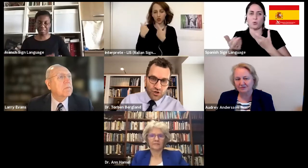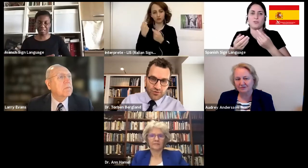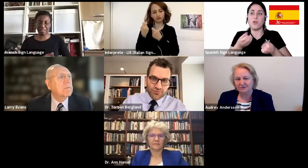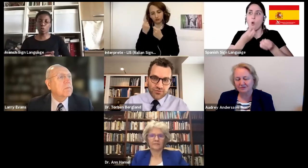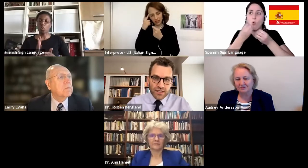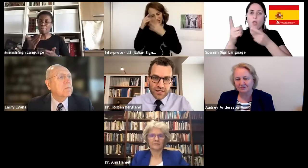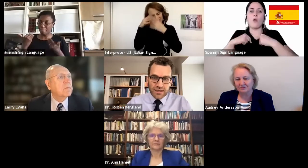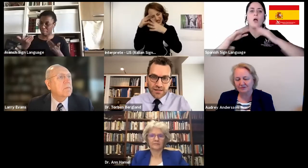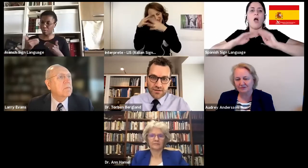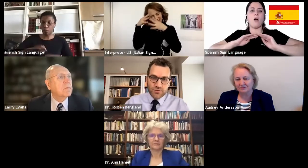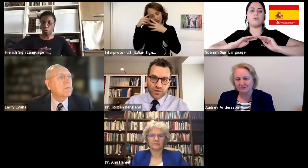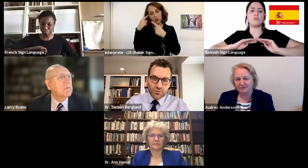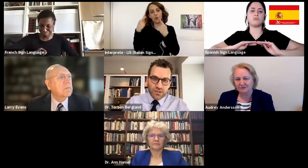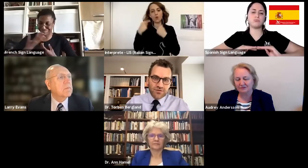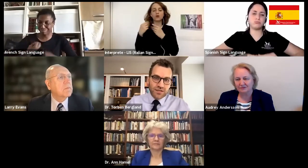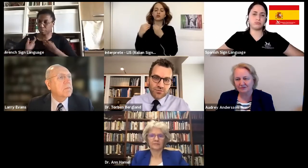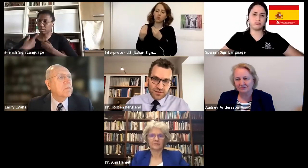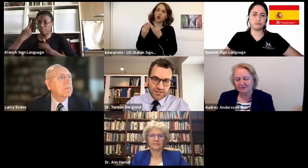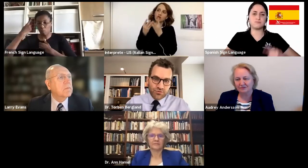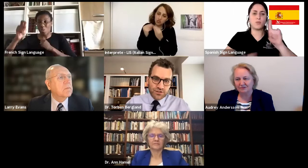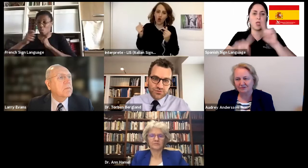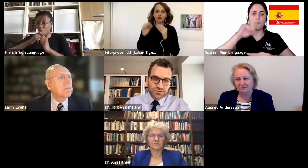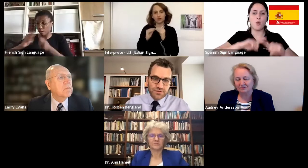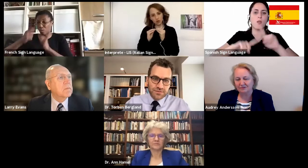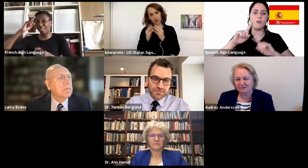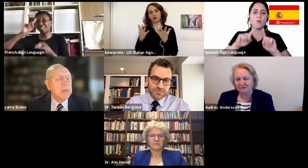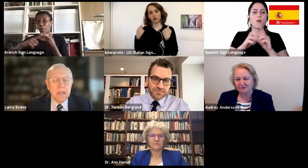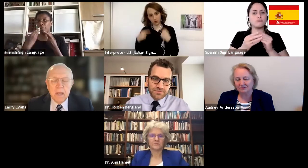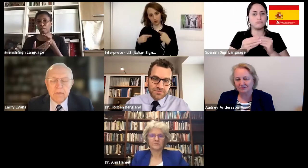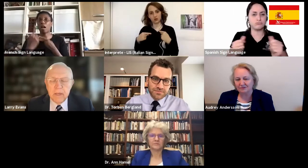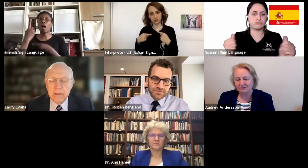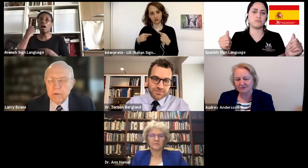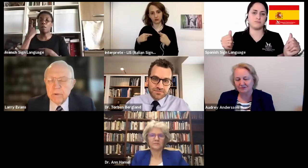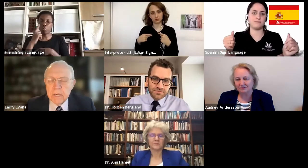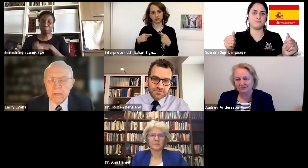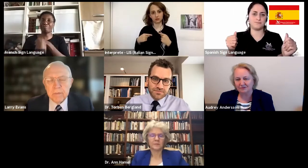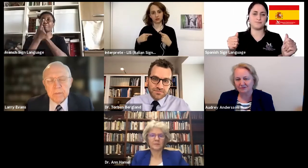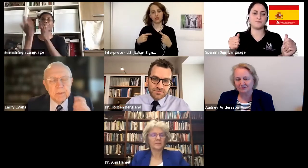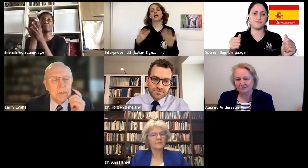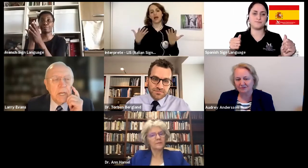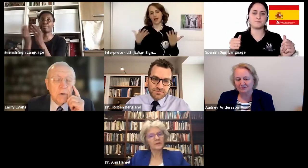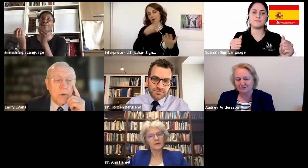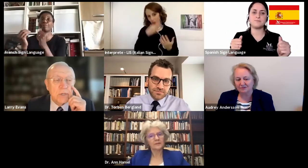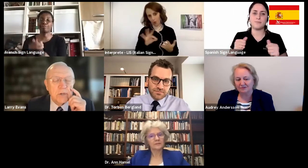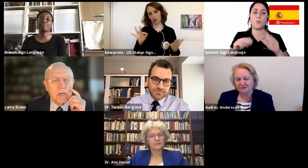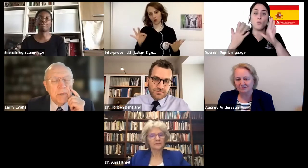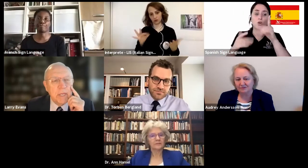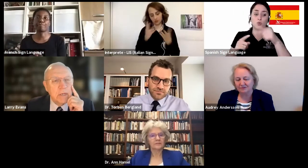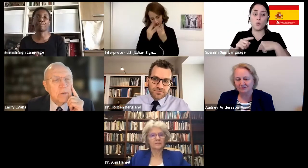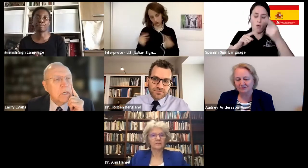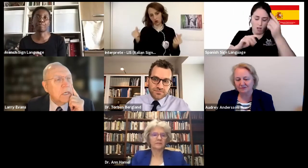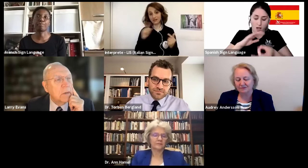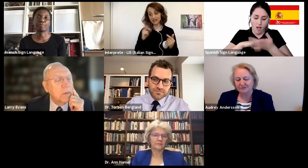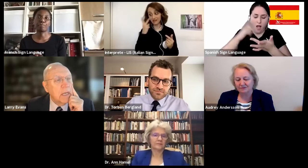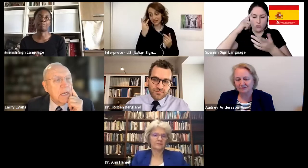resolve when, when you have dealt with the deeper issues. Thank you. A lot of questions are coming